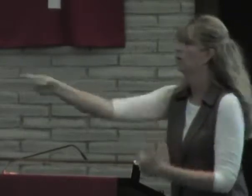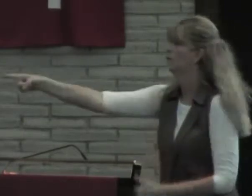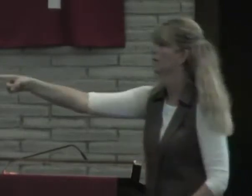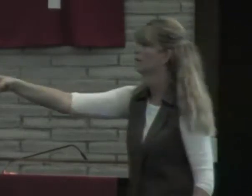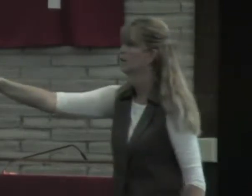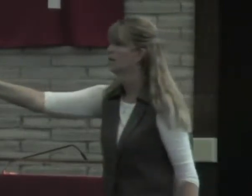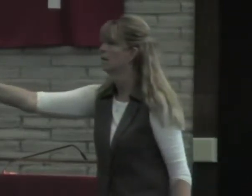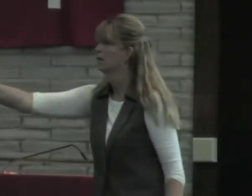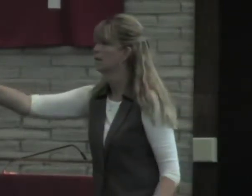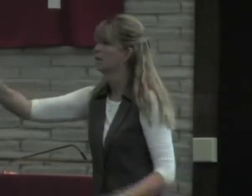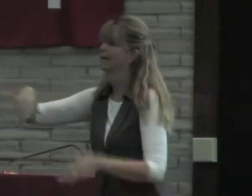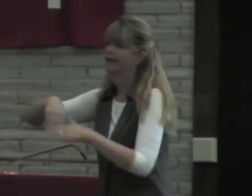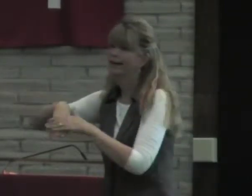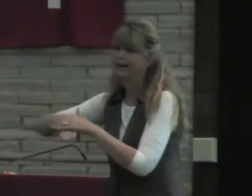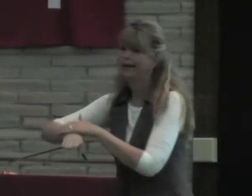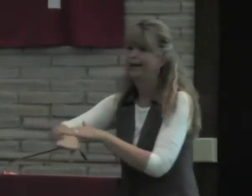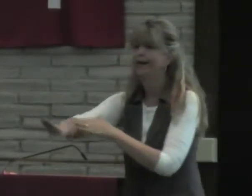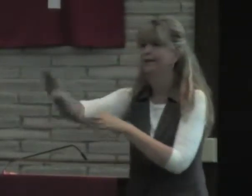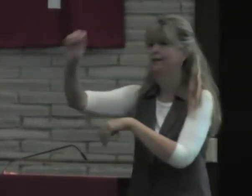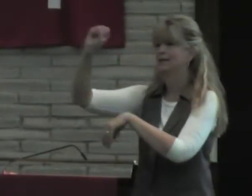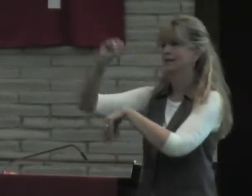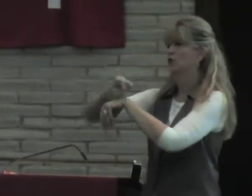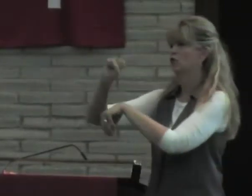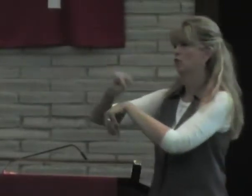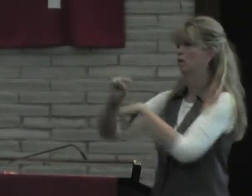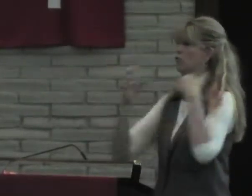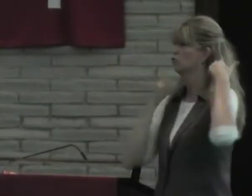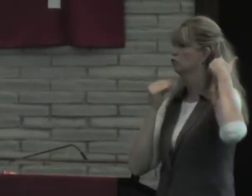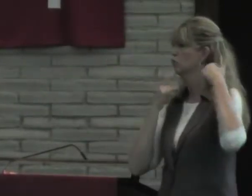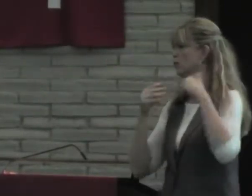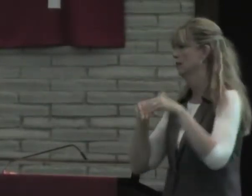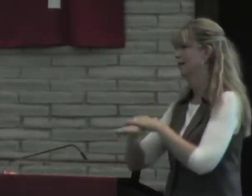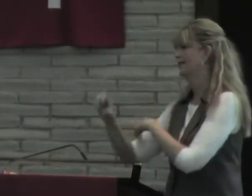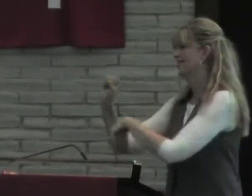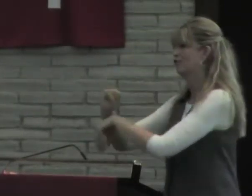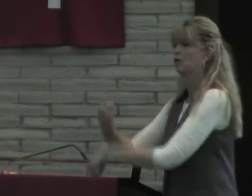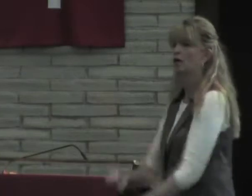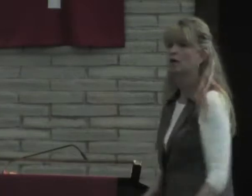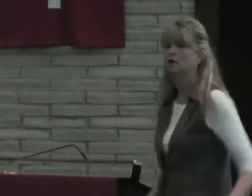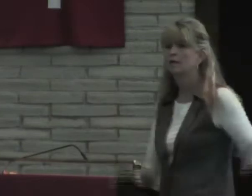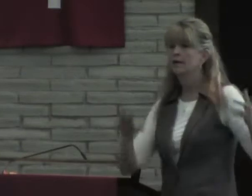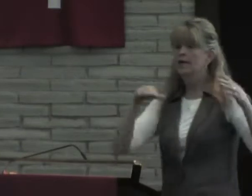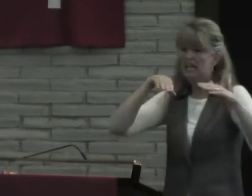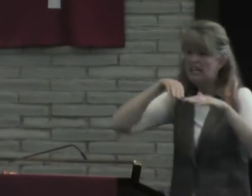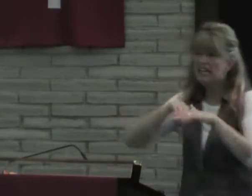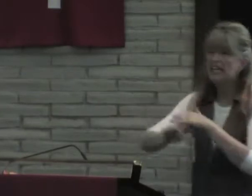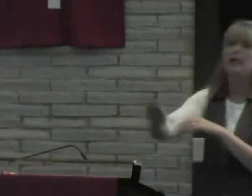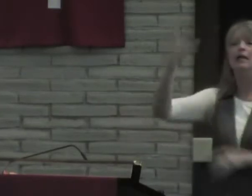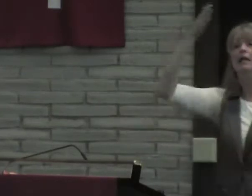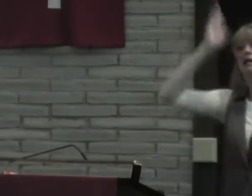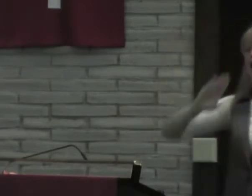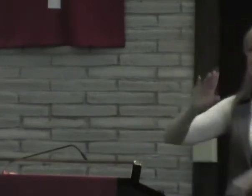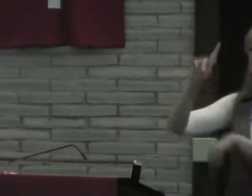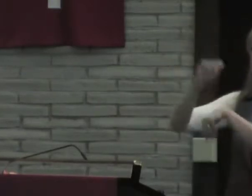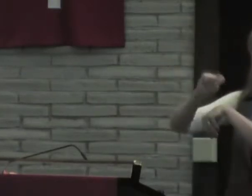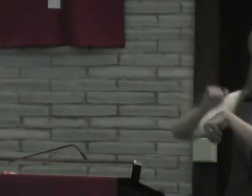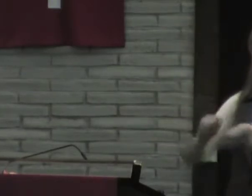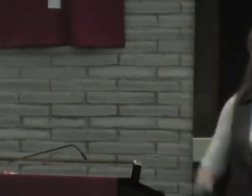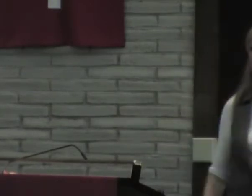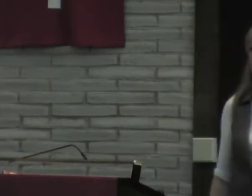His battery got charged, but how? He entered into the sanctuary. At that time, it was a Jewish sanctuary, but he entered into